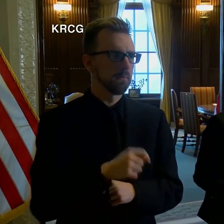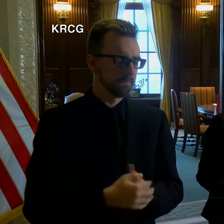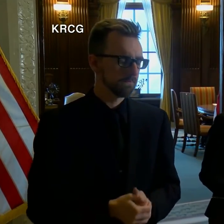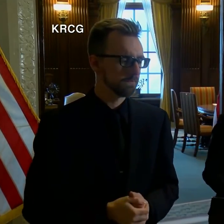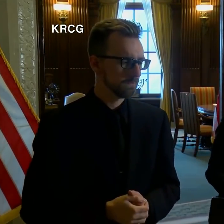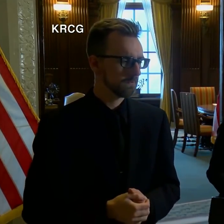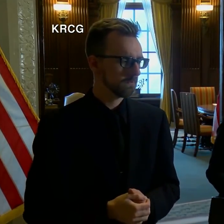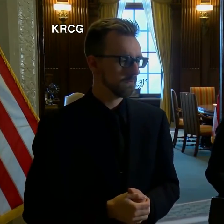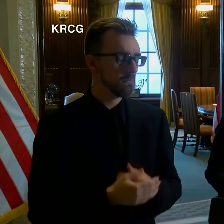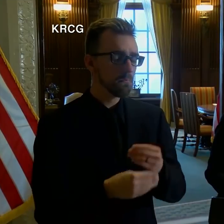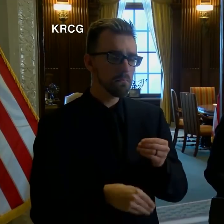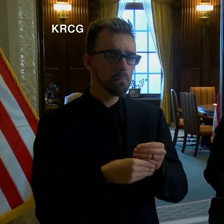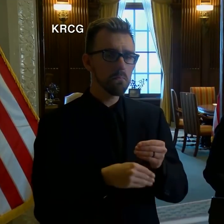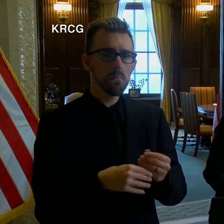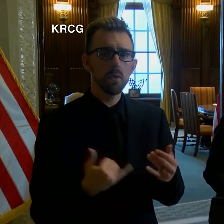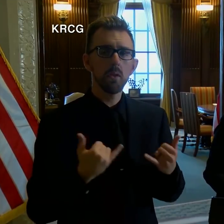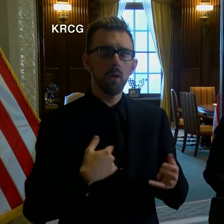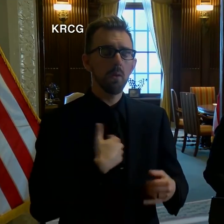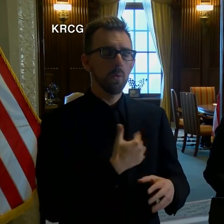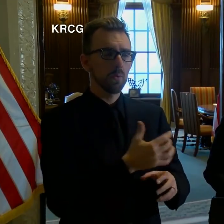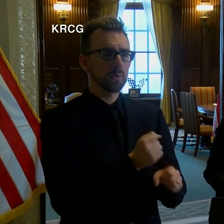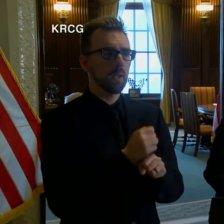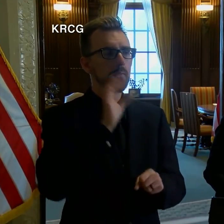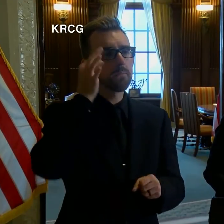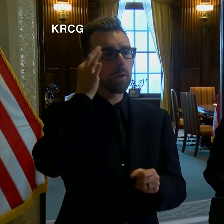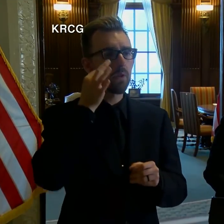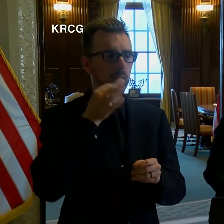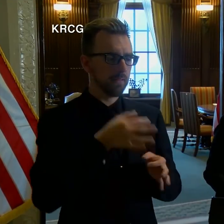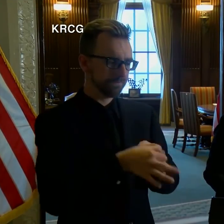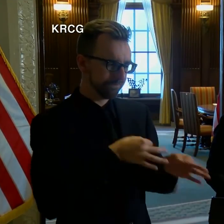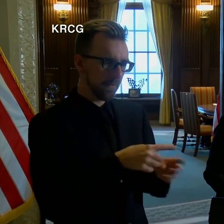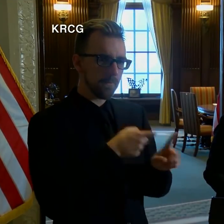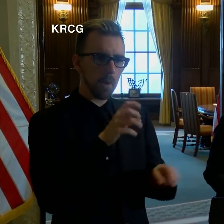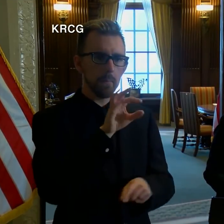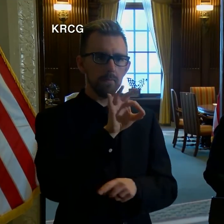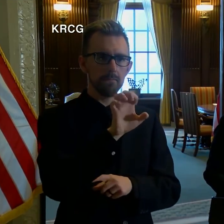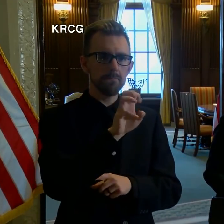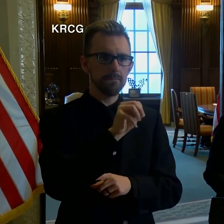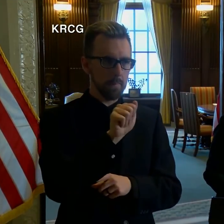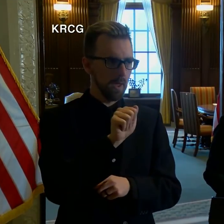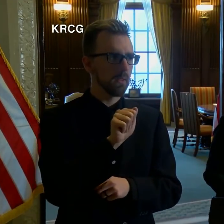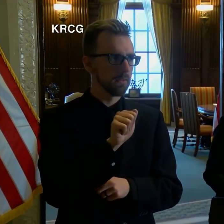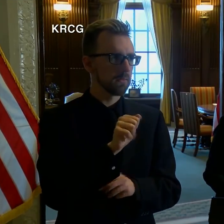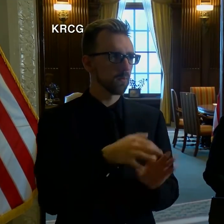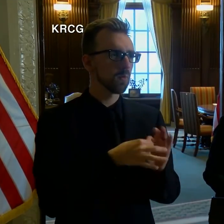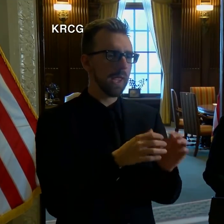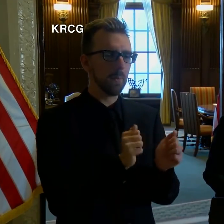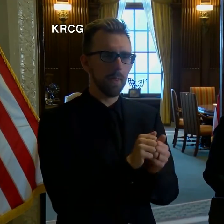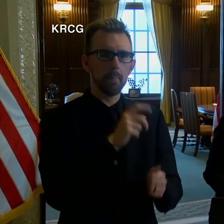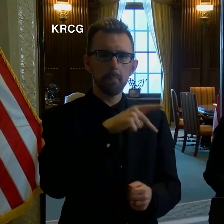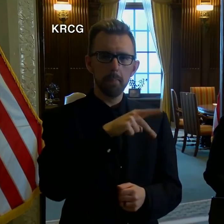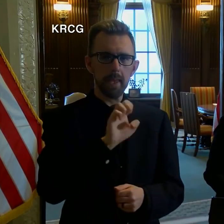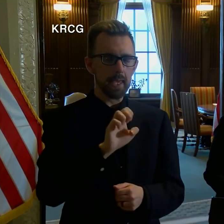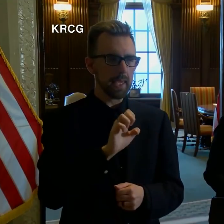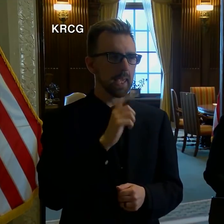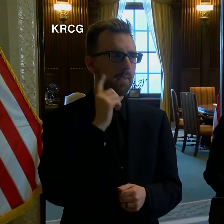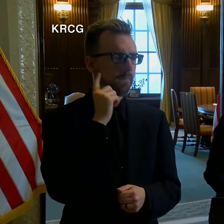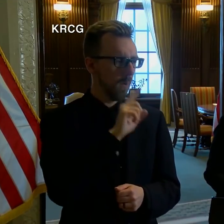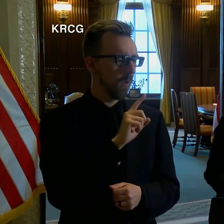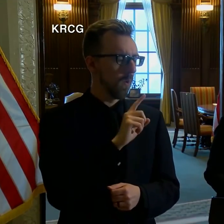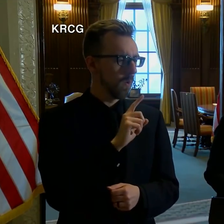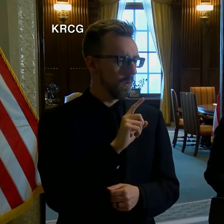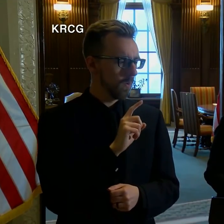In addition, today we received federal guidance from FEMA regarding personal protective equipment for fire